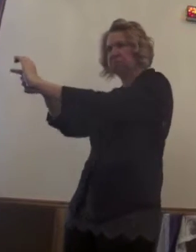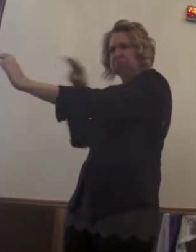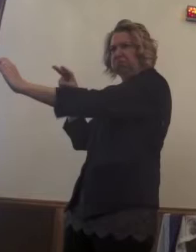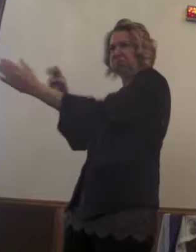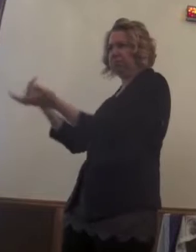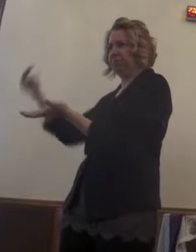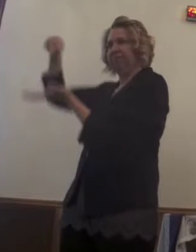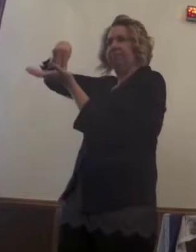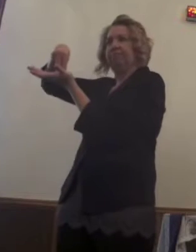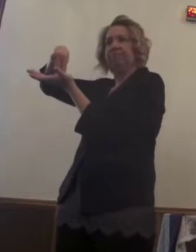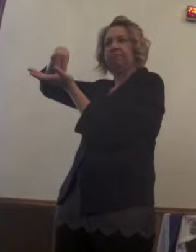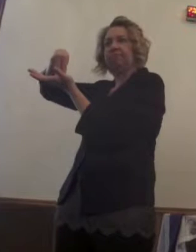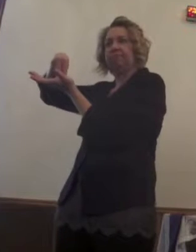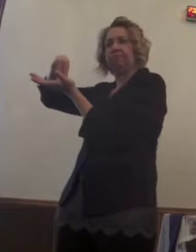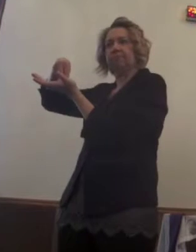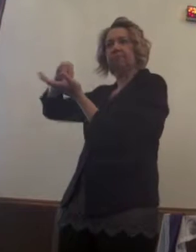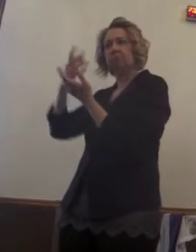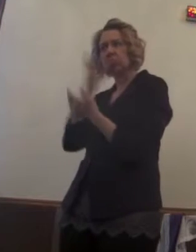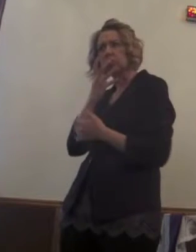Lazarus back.